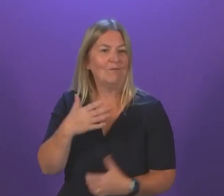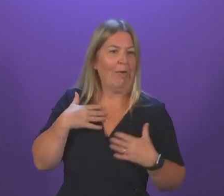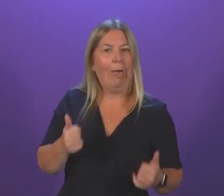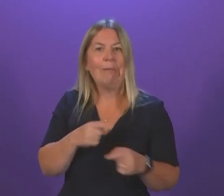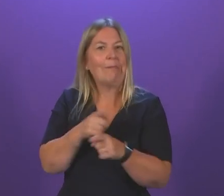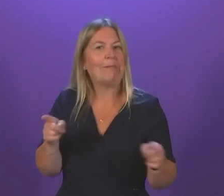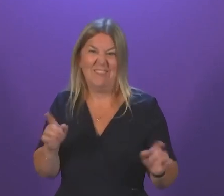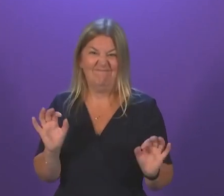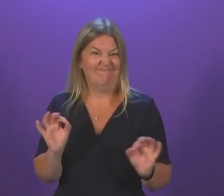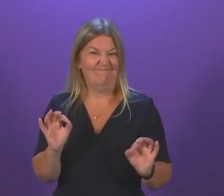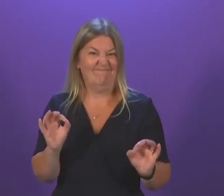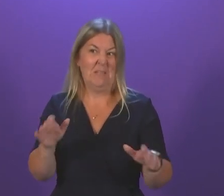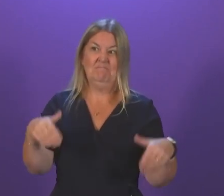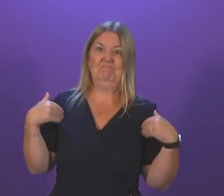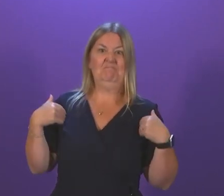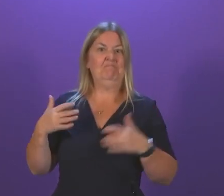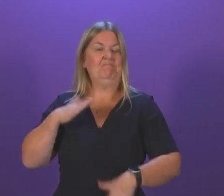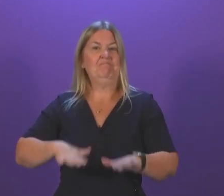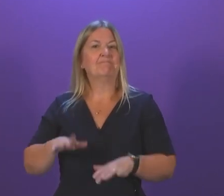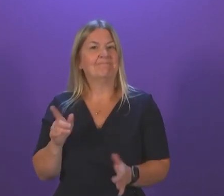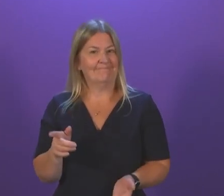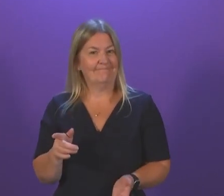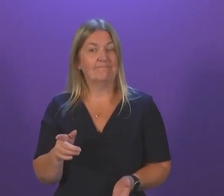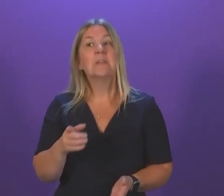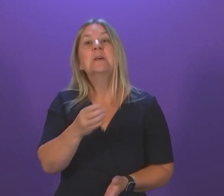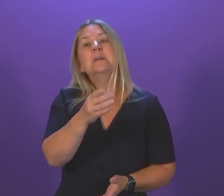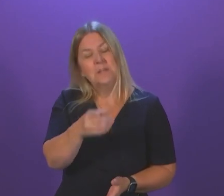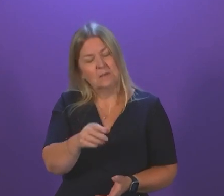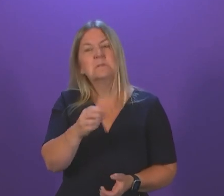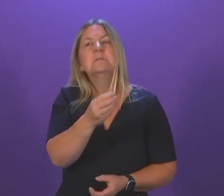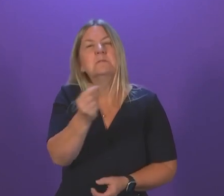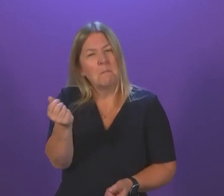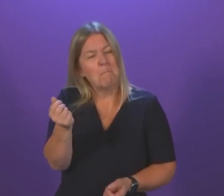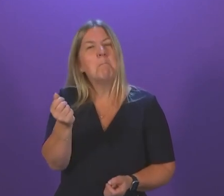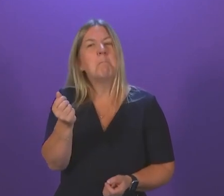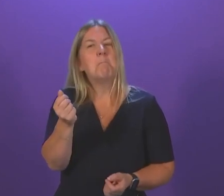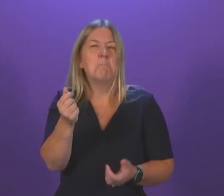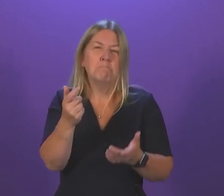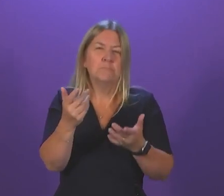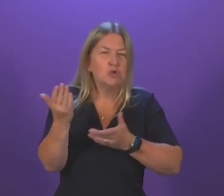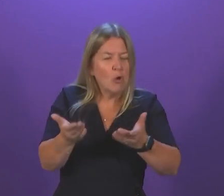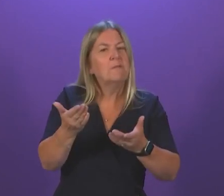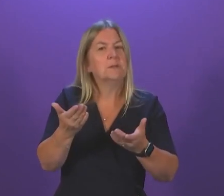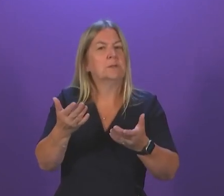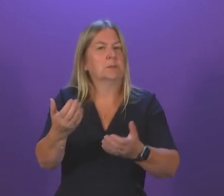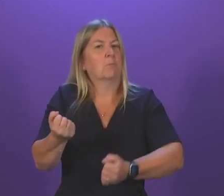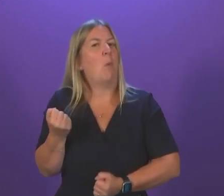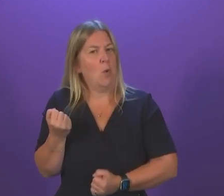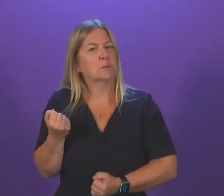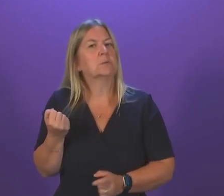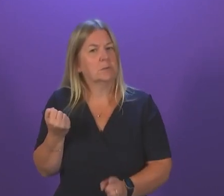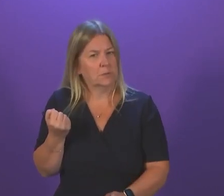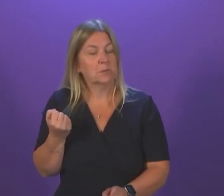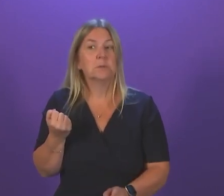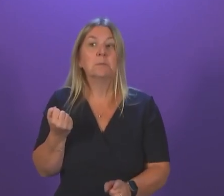relatively short period, where our screening programmes had to be paused. They are now operational again, and we want to see numbers